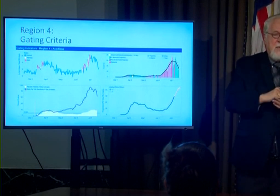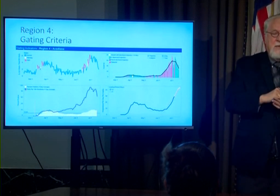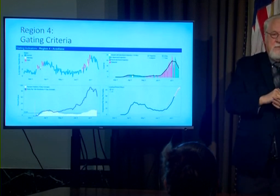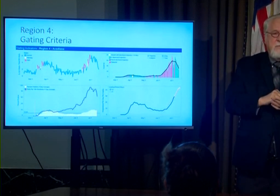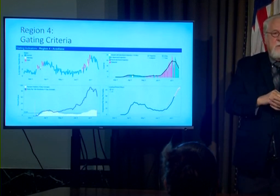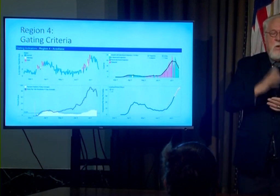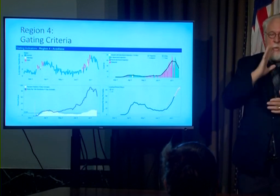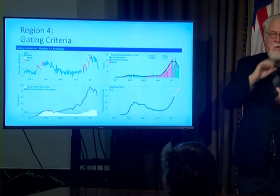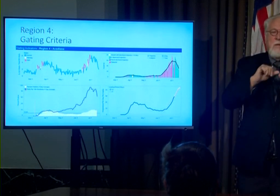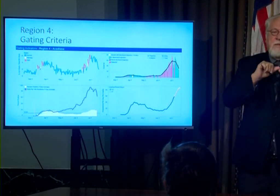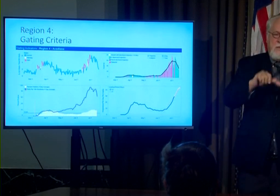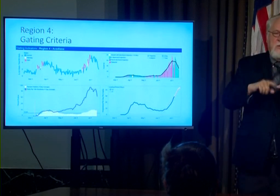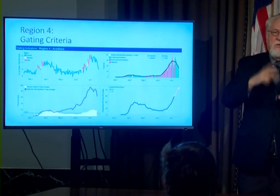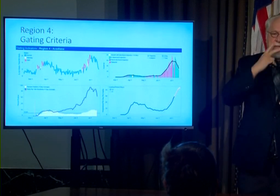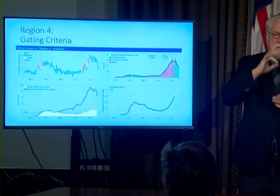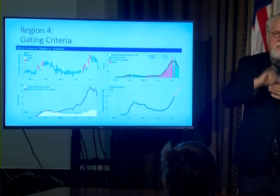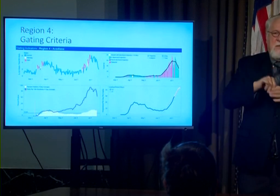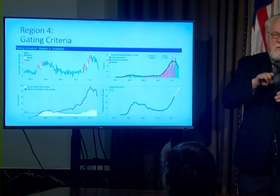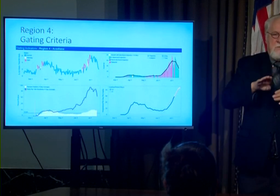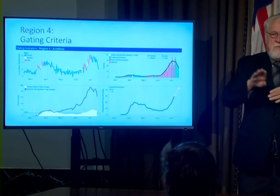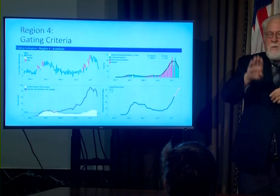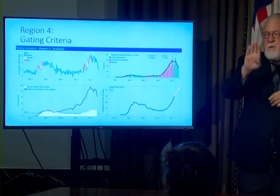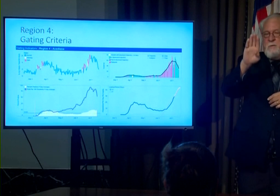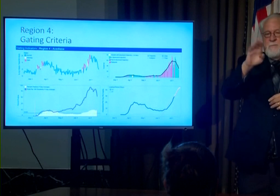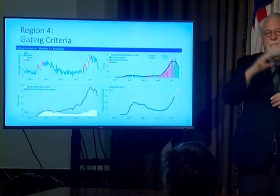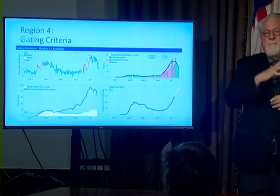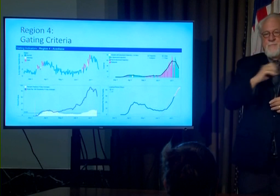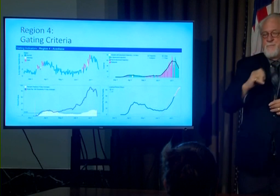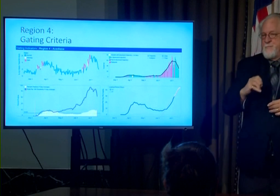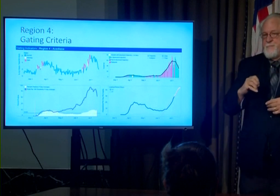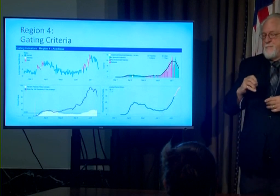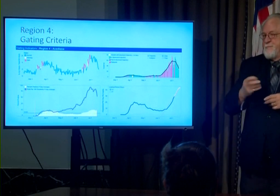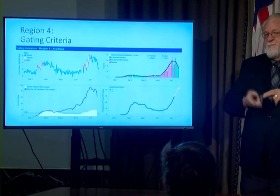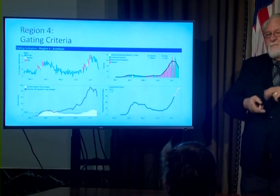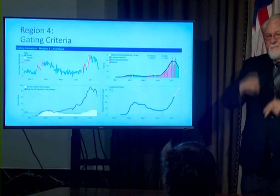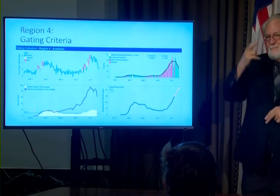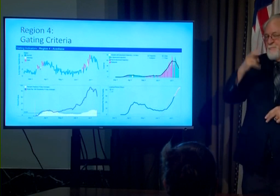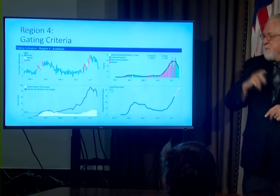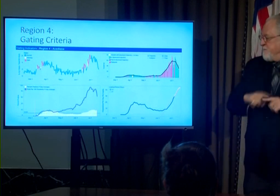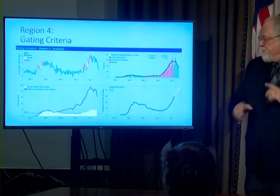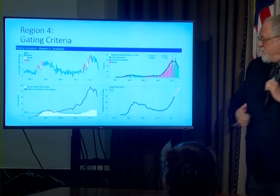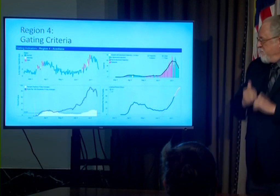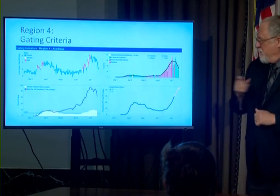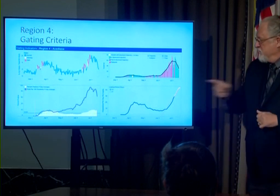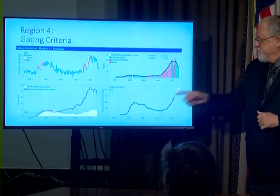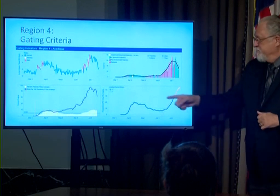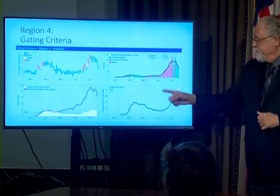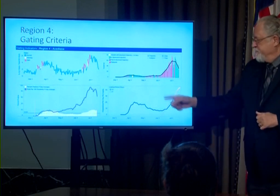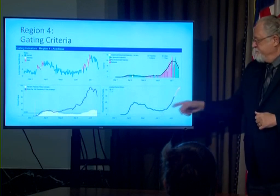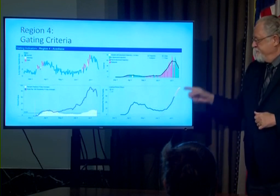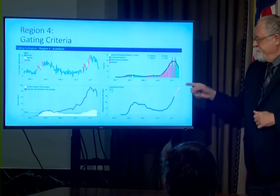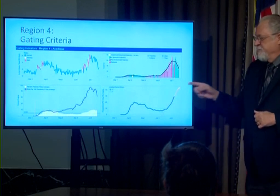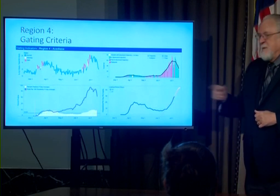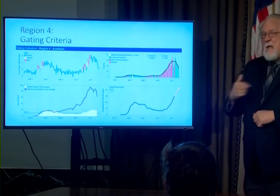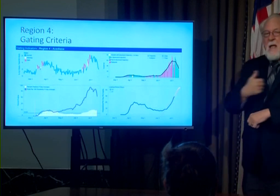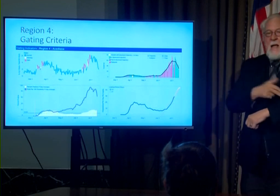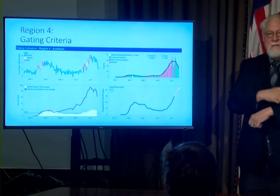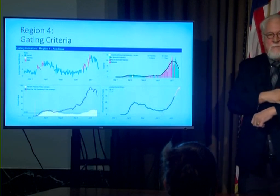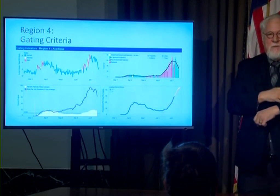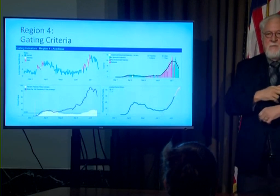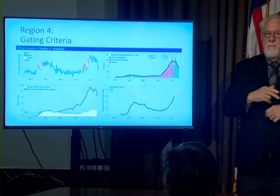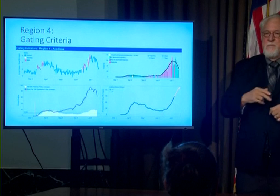believe that we'll continue to see those fill out over time and be elevated but most concerning there is the hospital pattern